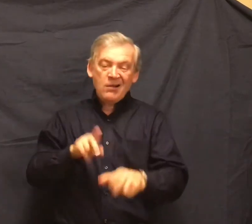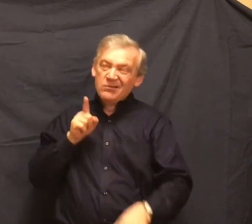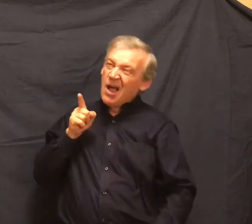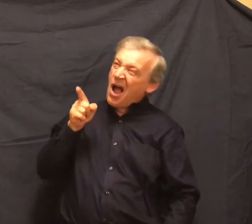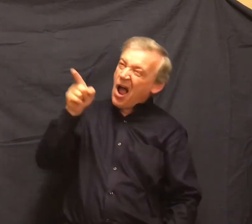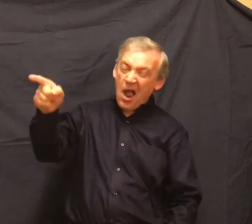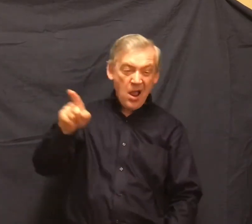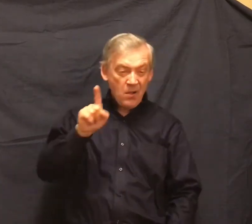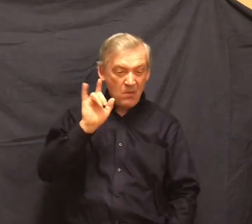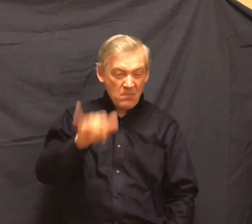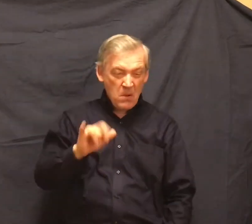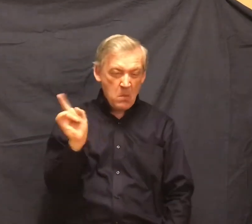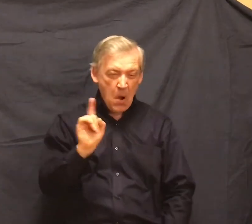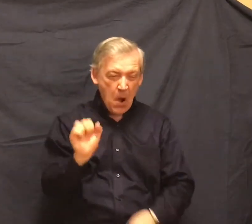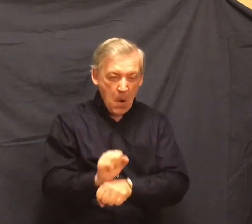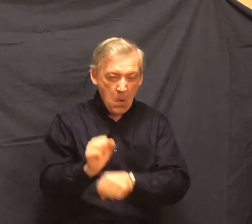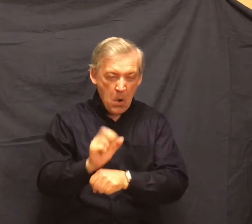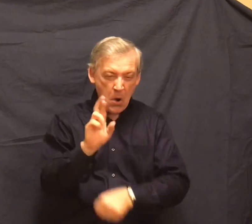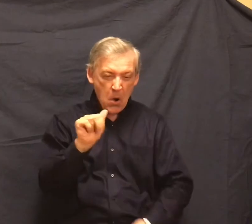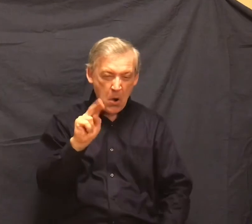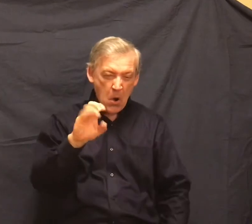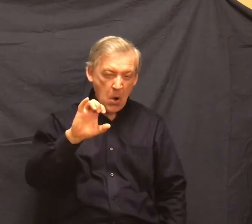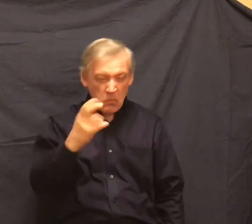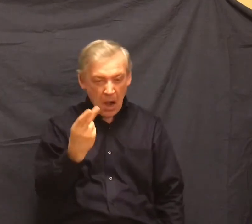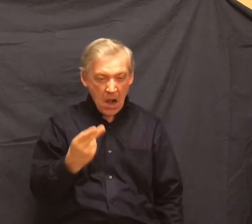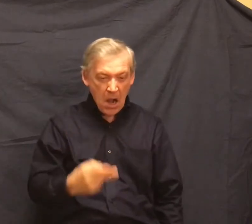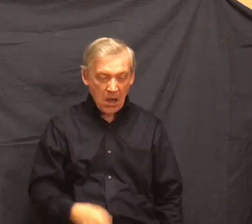Just a little stretch down the highway, he says.